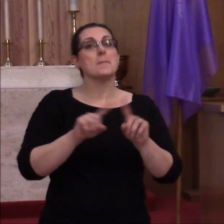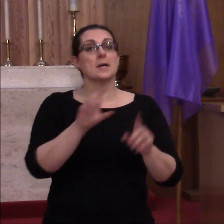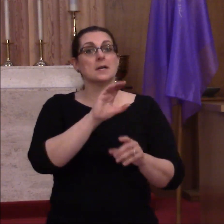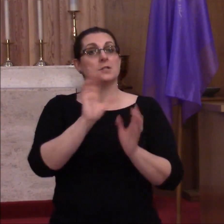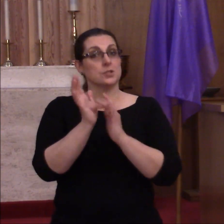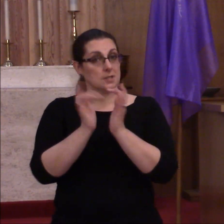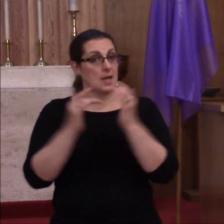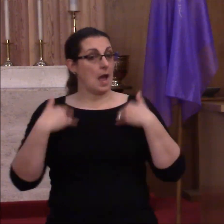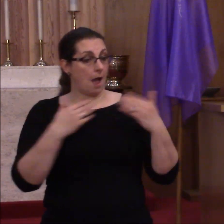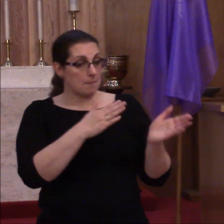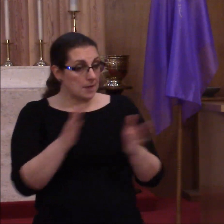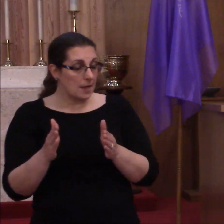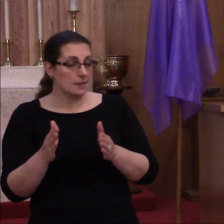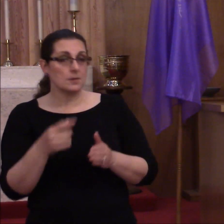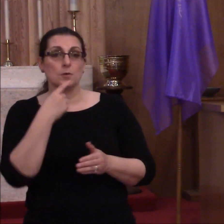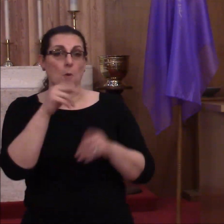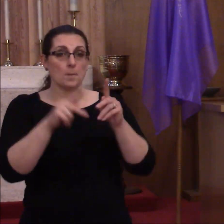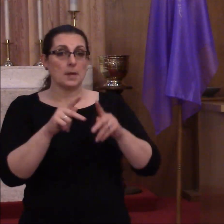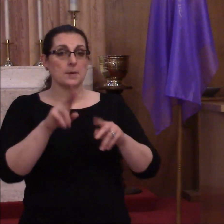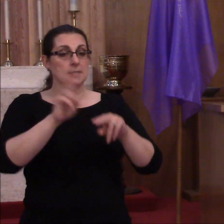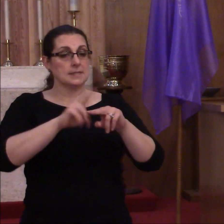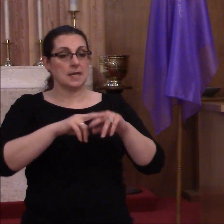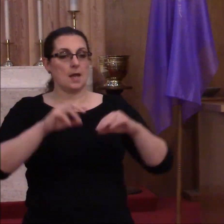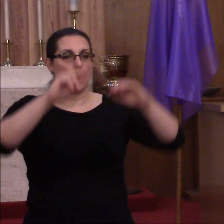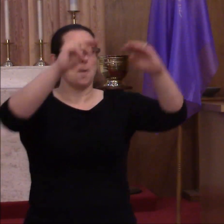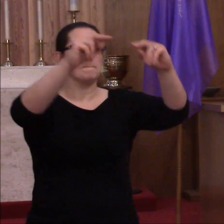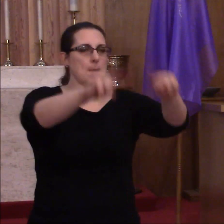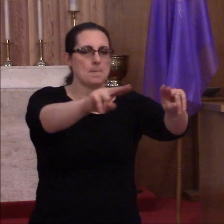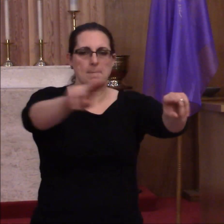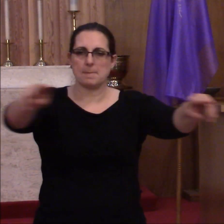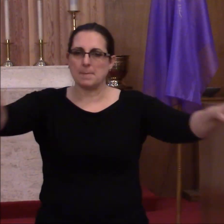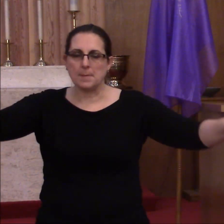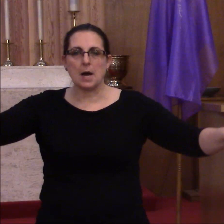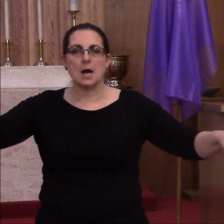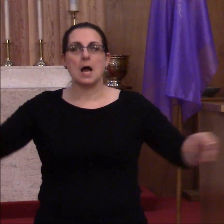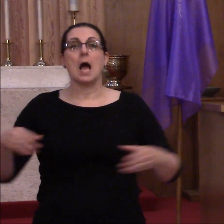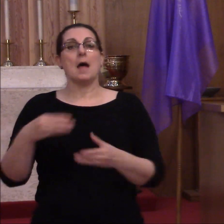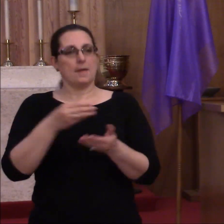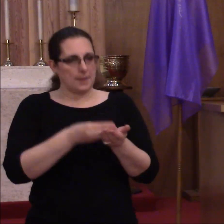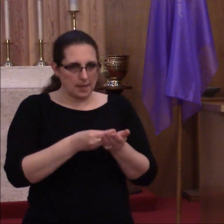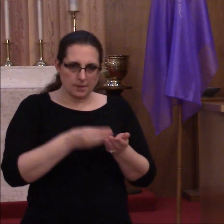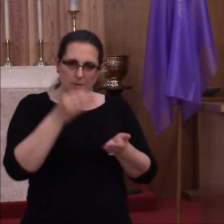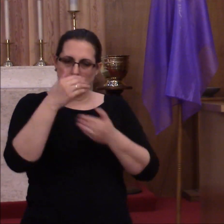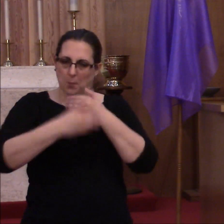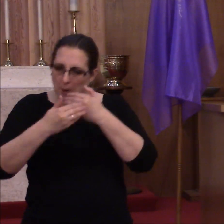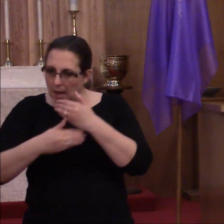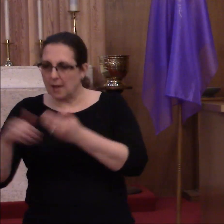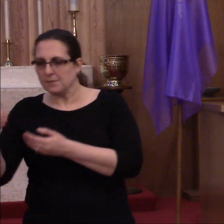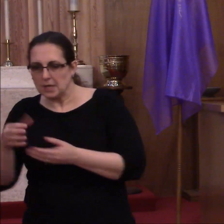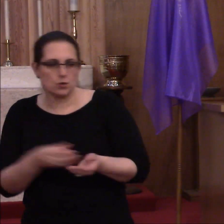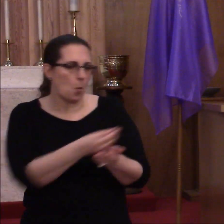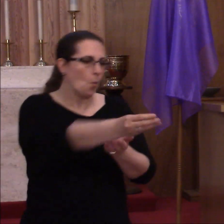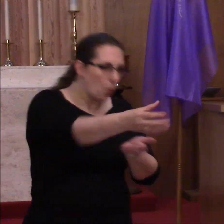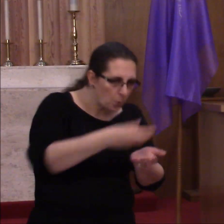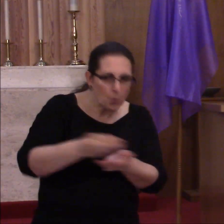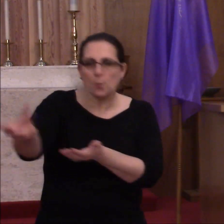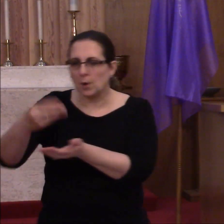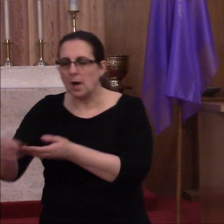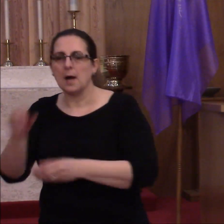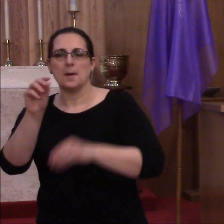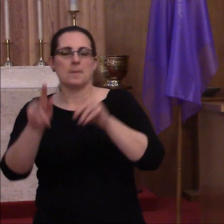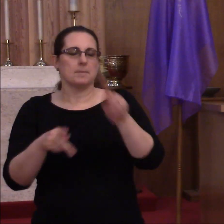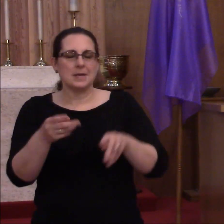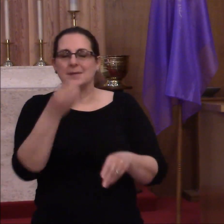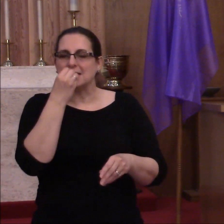them all to set down. They distributed the bread and the fish that everyone ate till they were full, and there were still 12